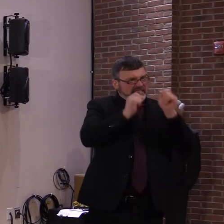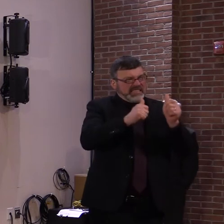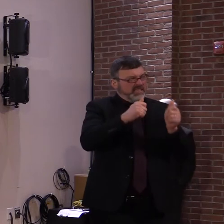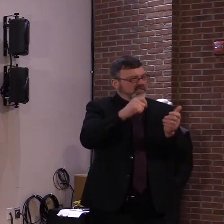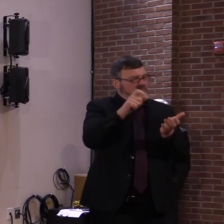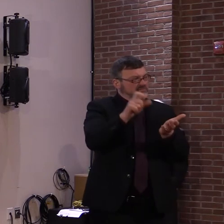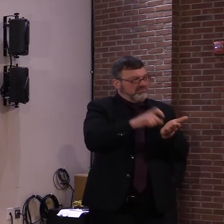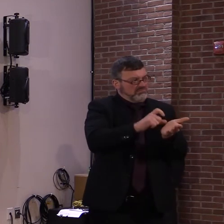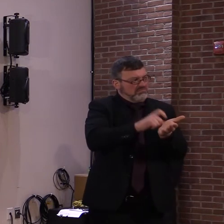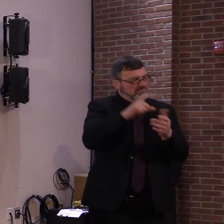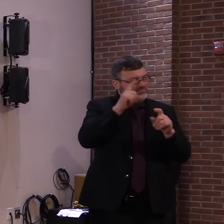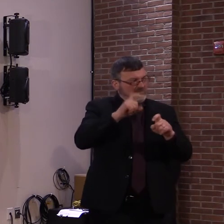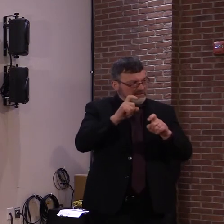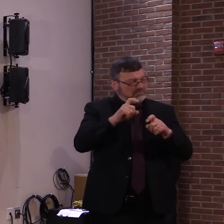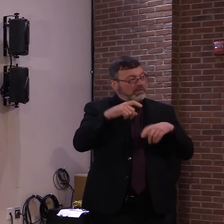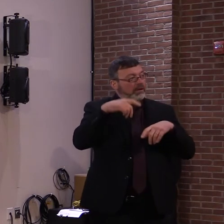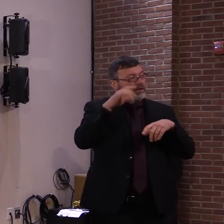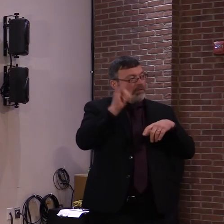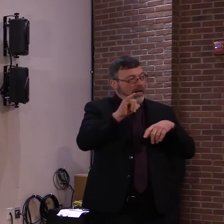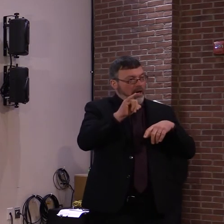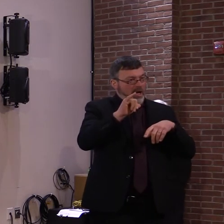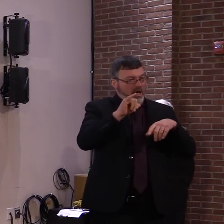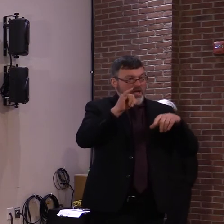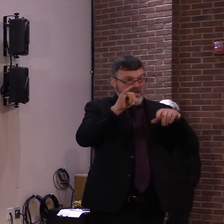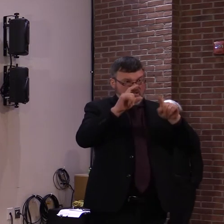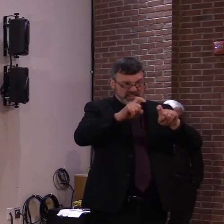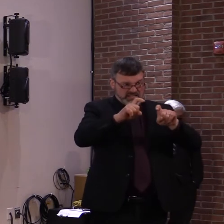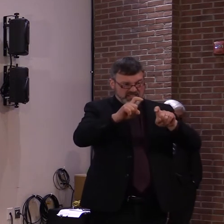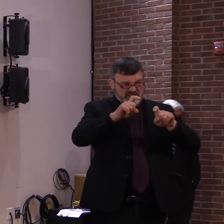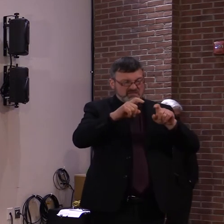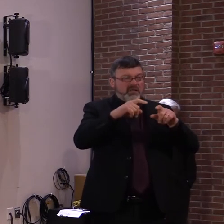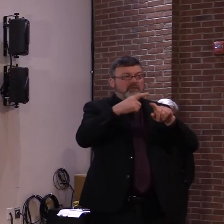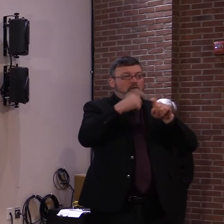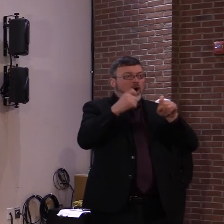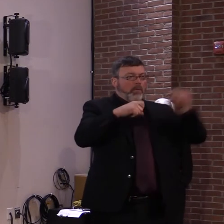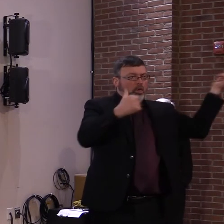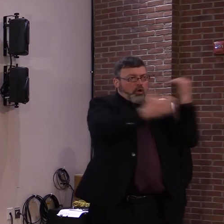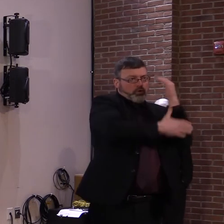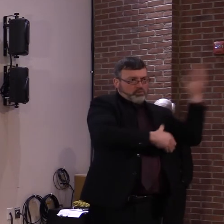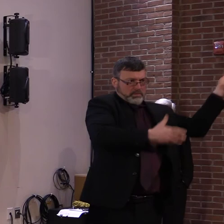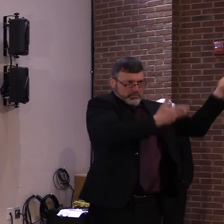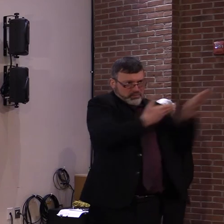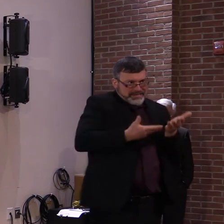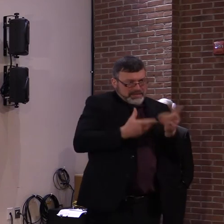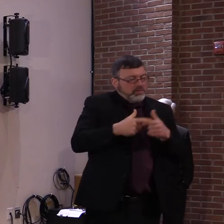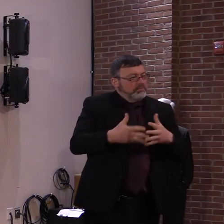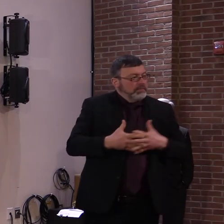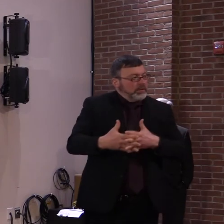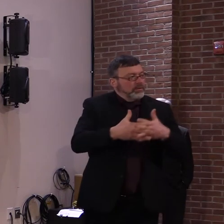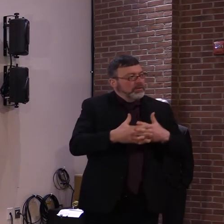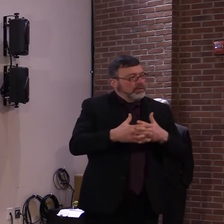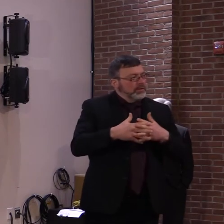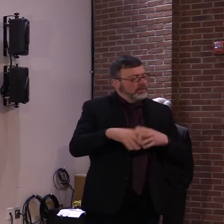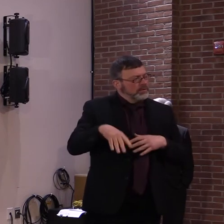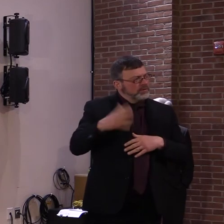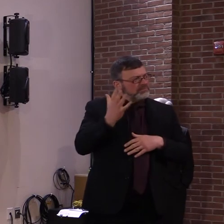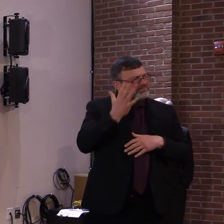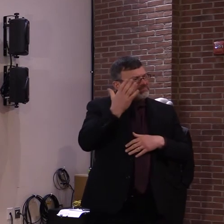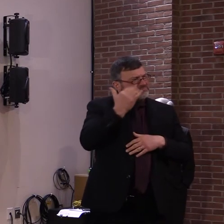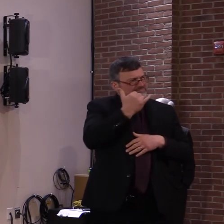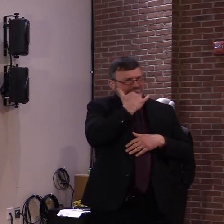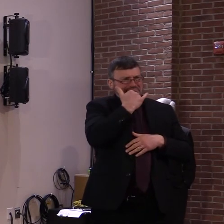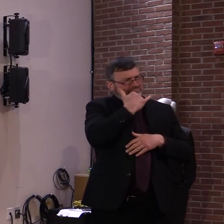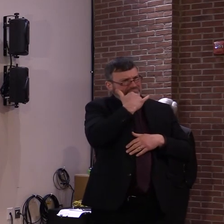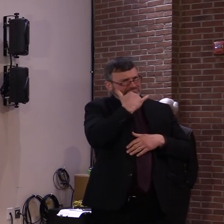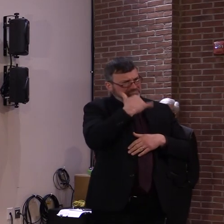from a viewer. Um, why don't we use these, uh, these, uh, cheap tests?